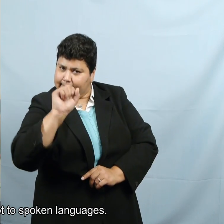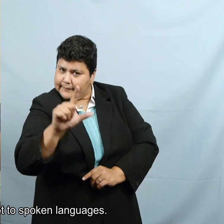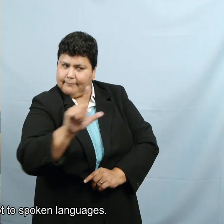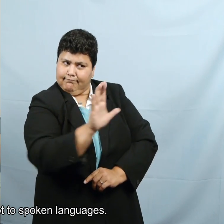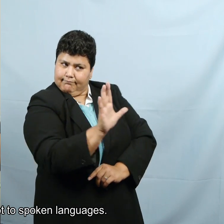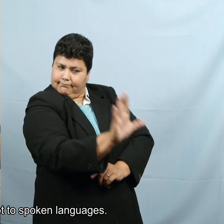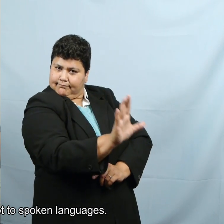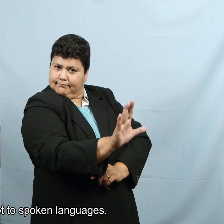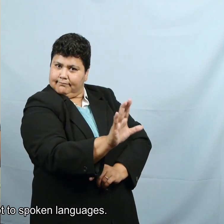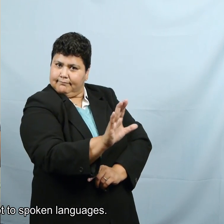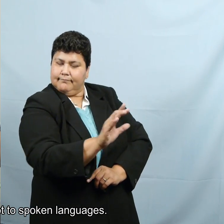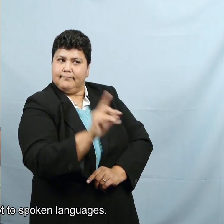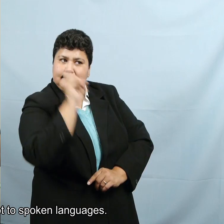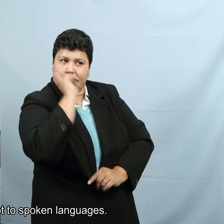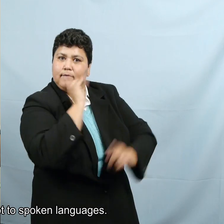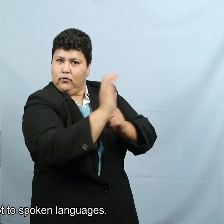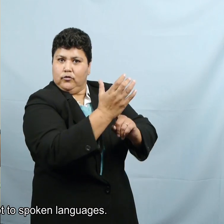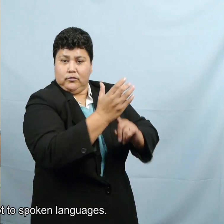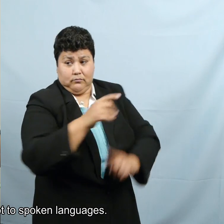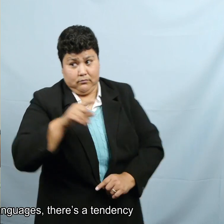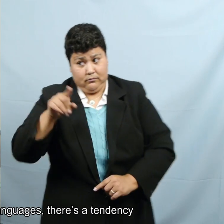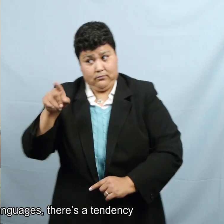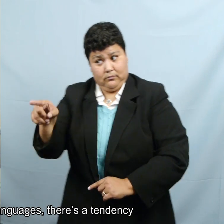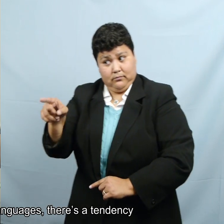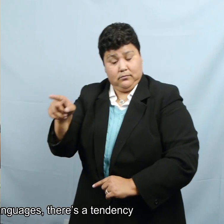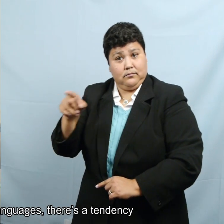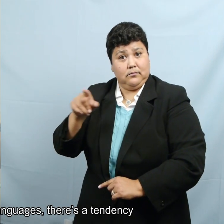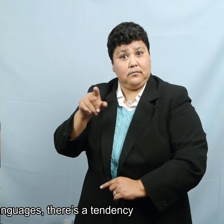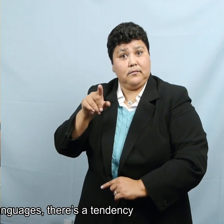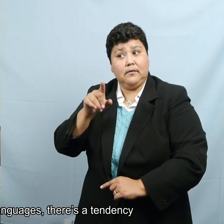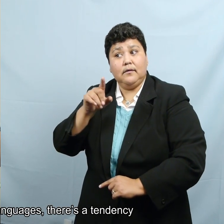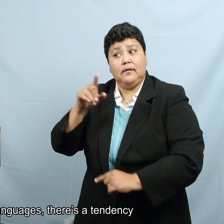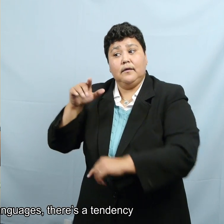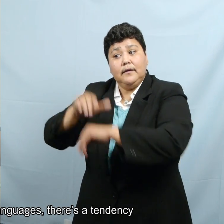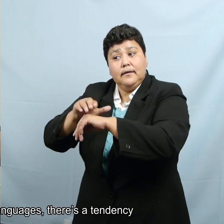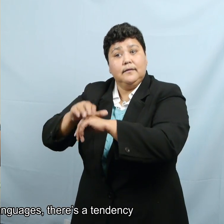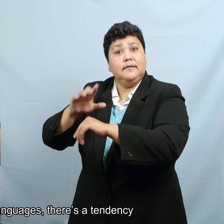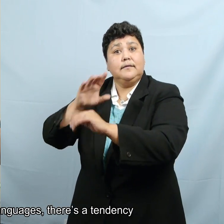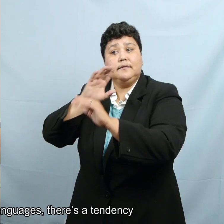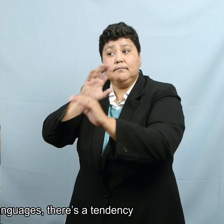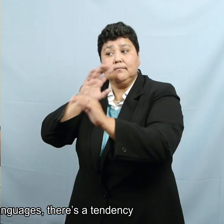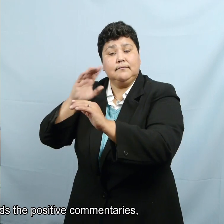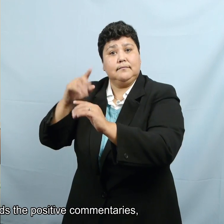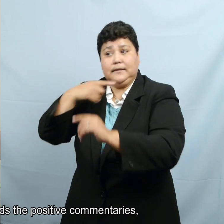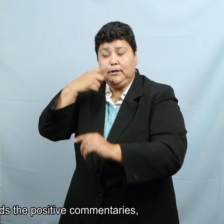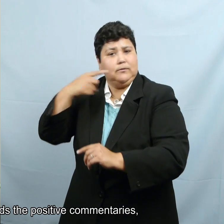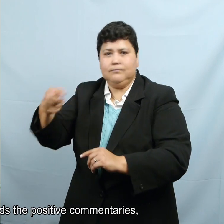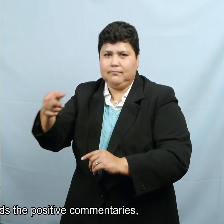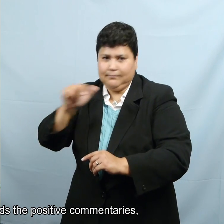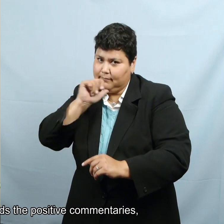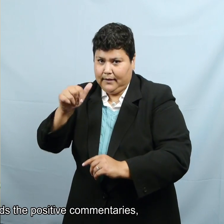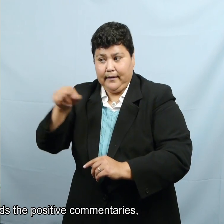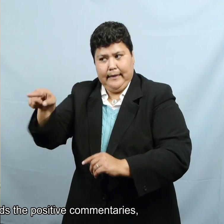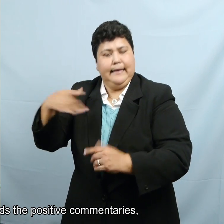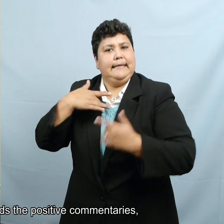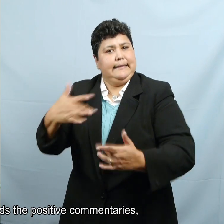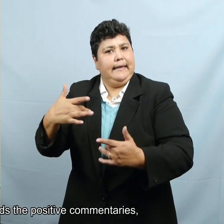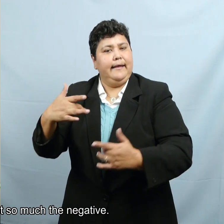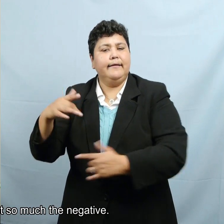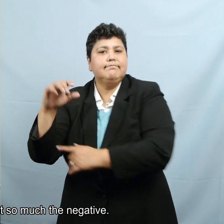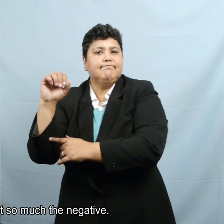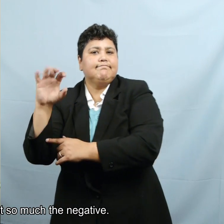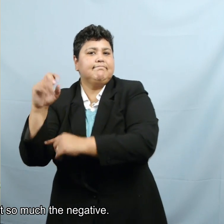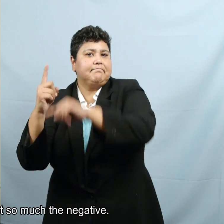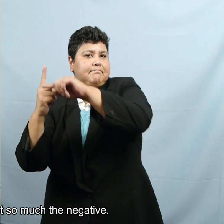It is not to spoken languages. In spoken languages, there's a tendency to lean towards the positive